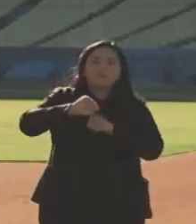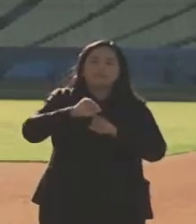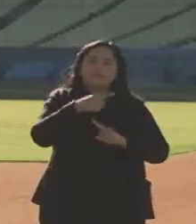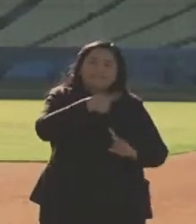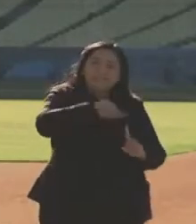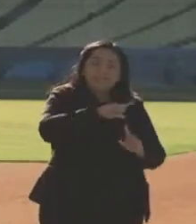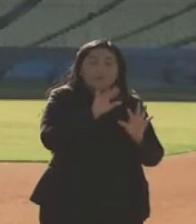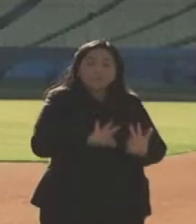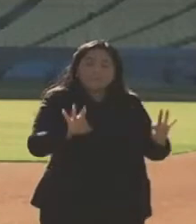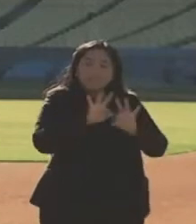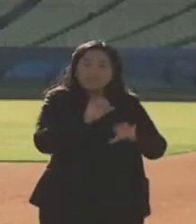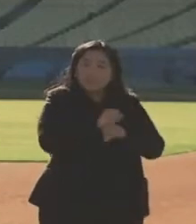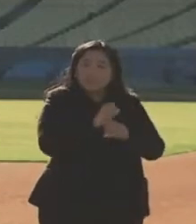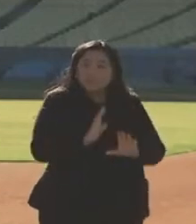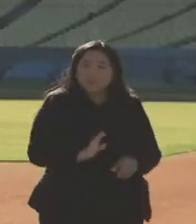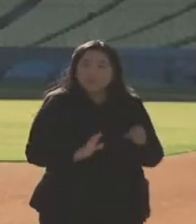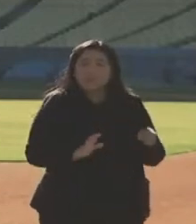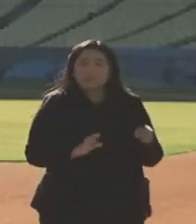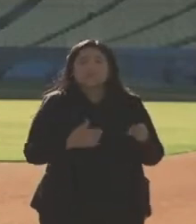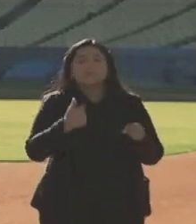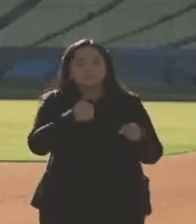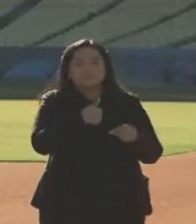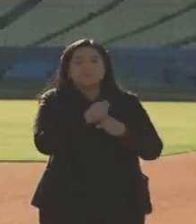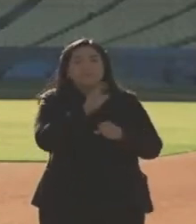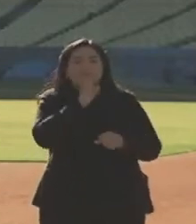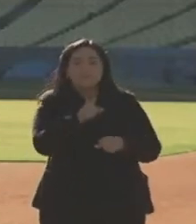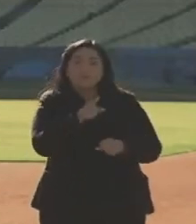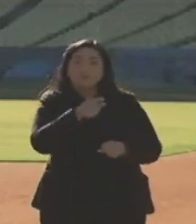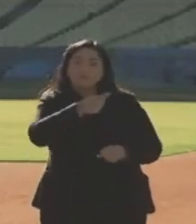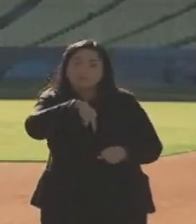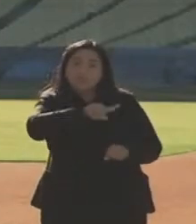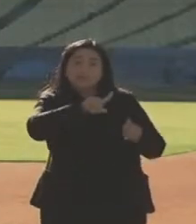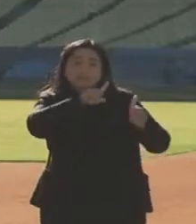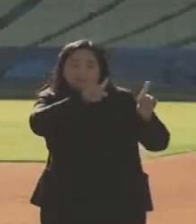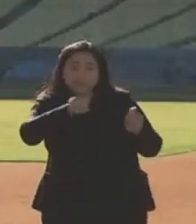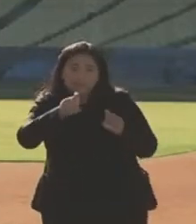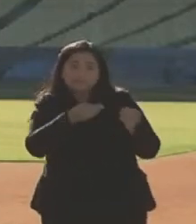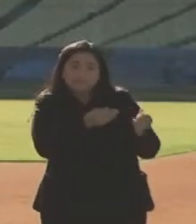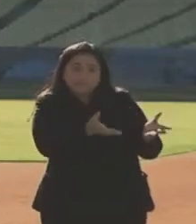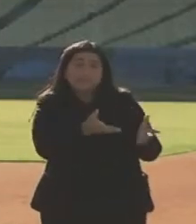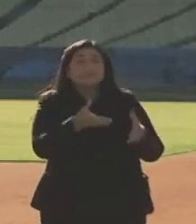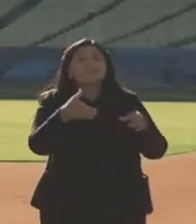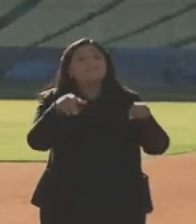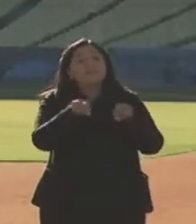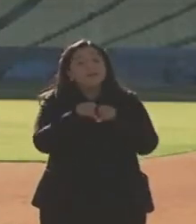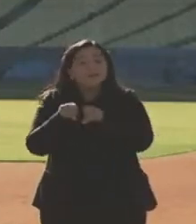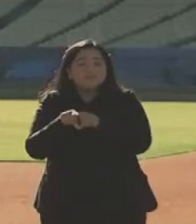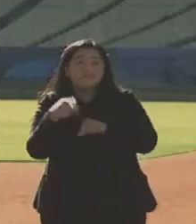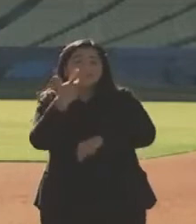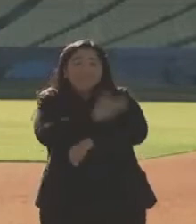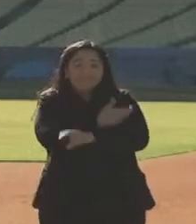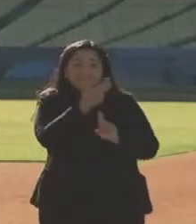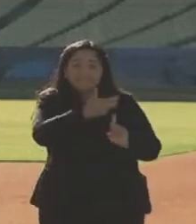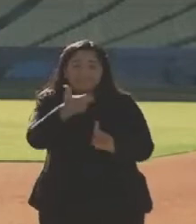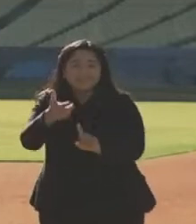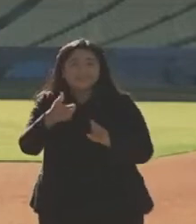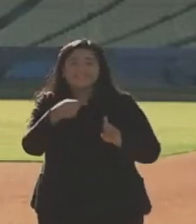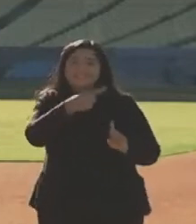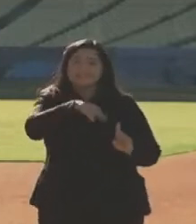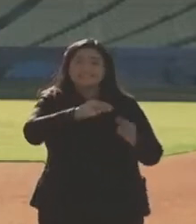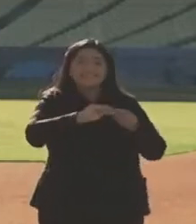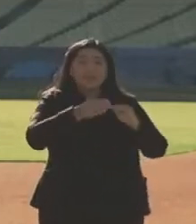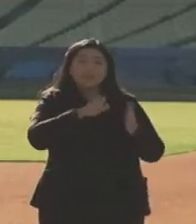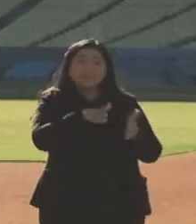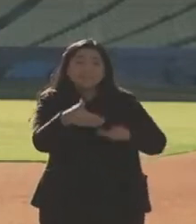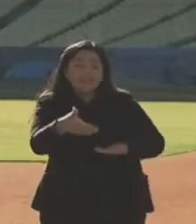our essential workers, and we want to make sure that they not only are tested but get this vaccine. They're dying at a higher rate than anyone else in this country.